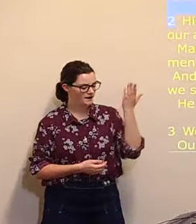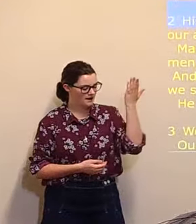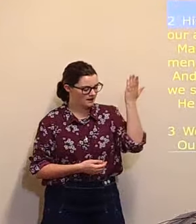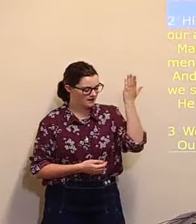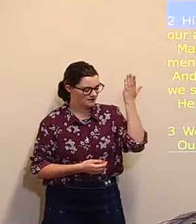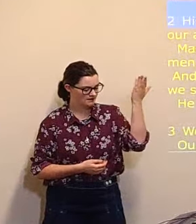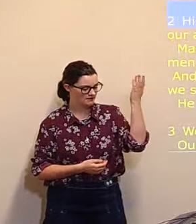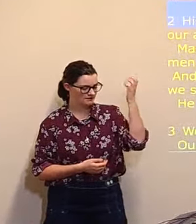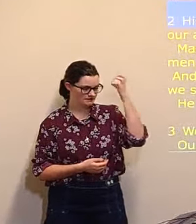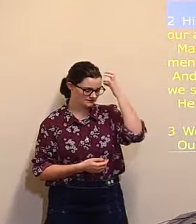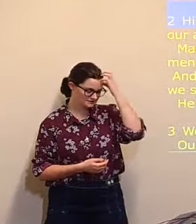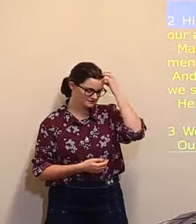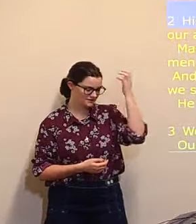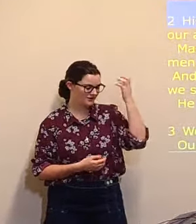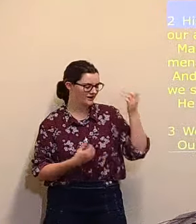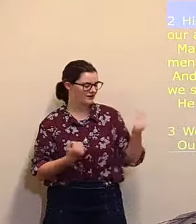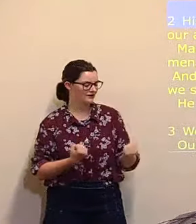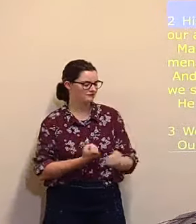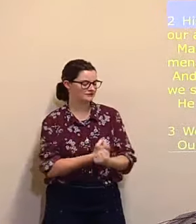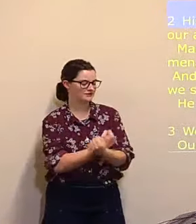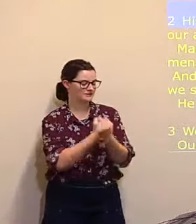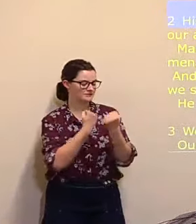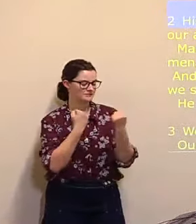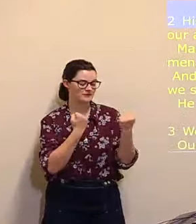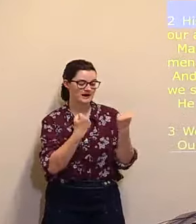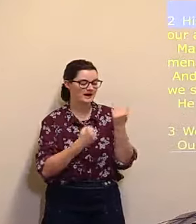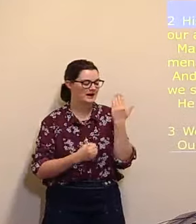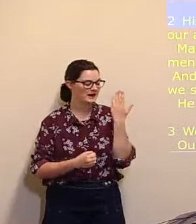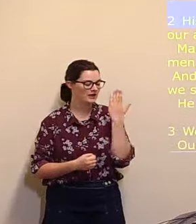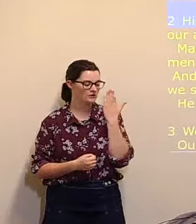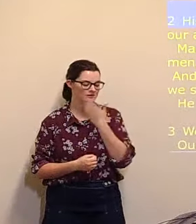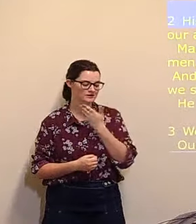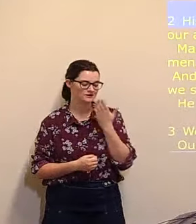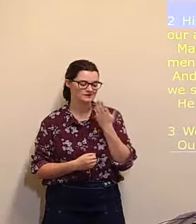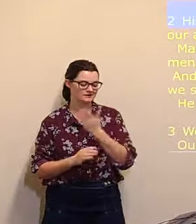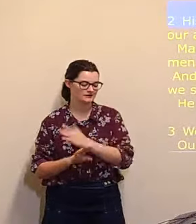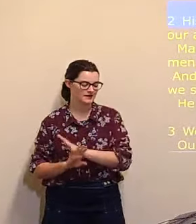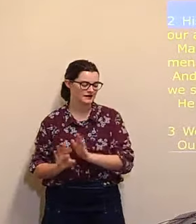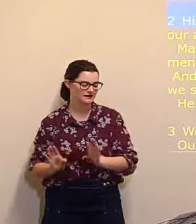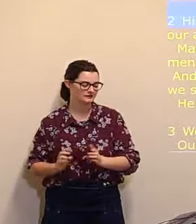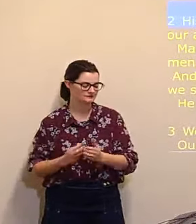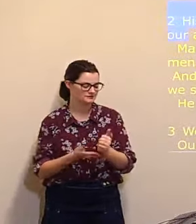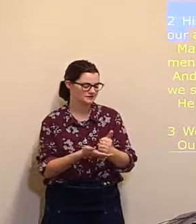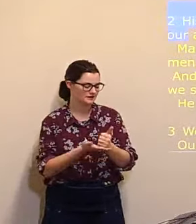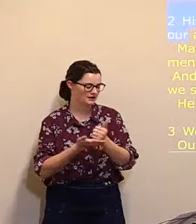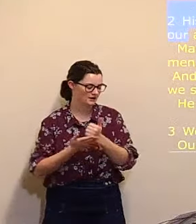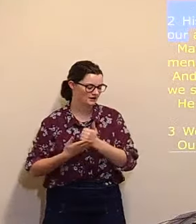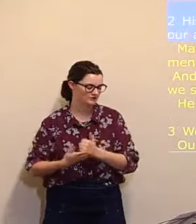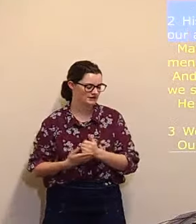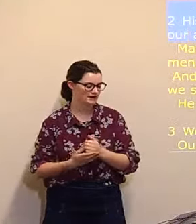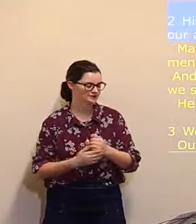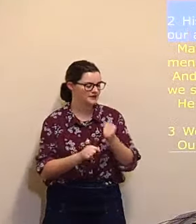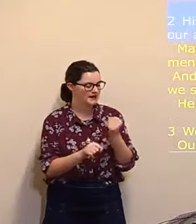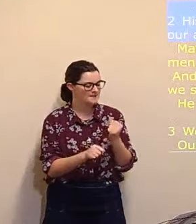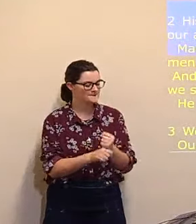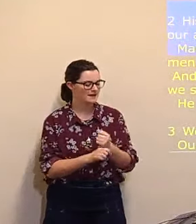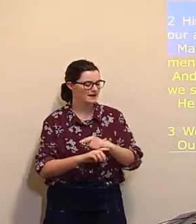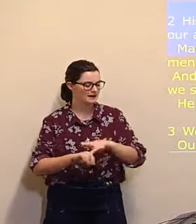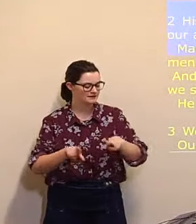His sovereign power without our aid Made